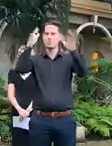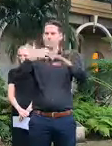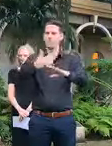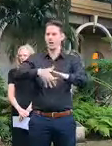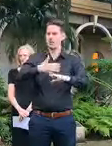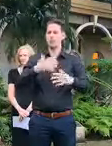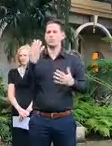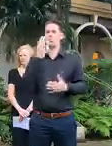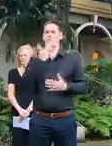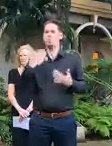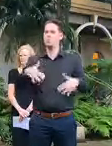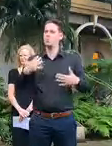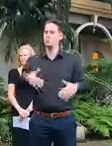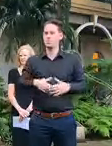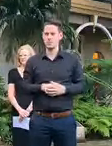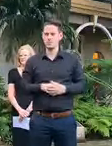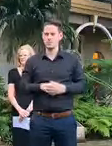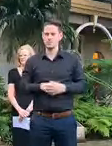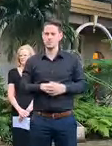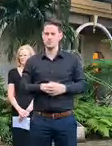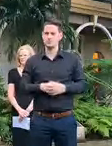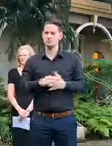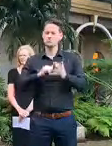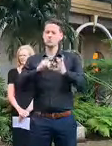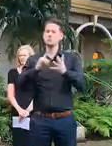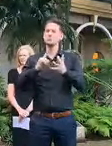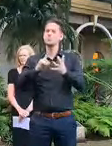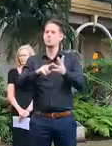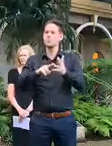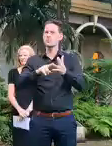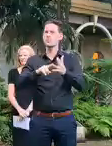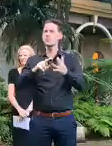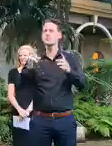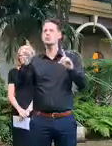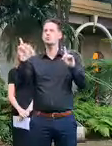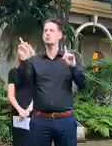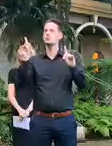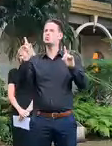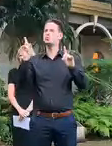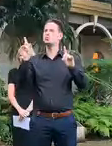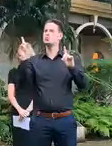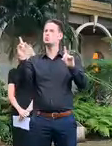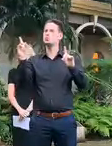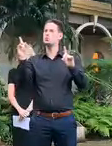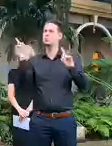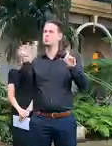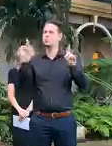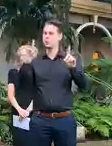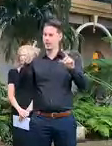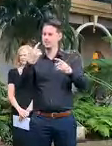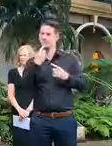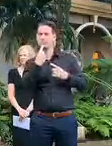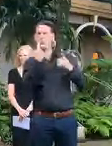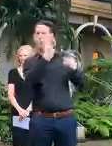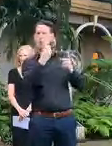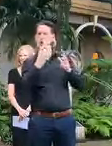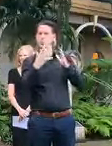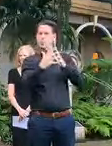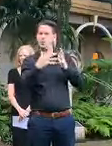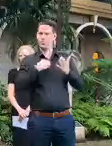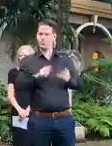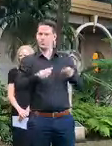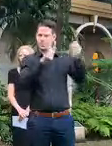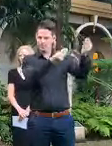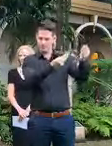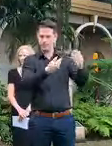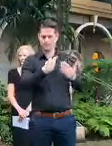could be quite severe. So today I am forwarding to the Commonwealth a list of